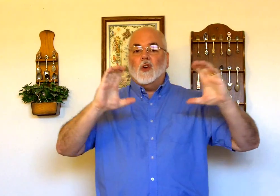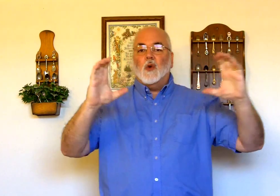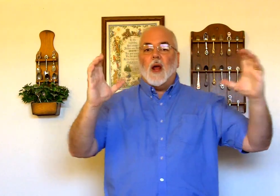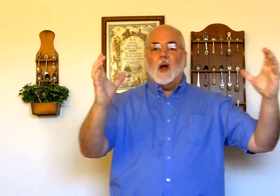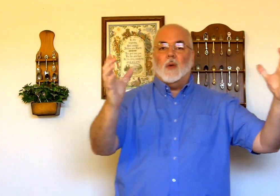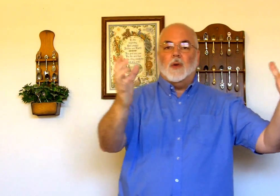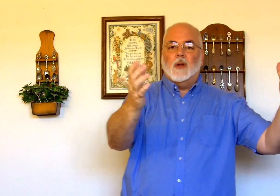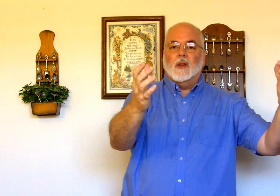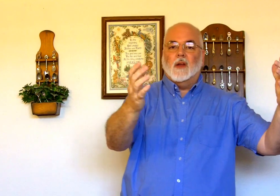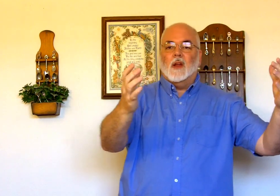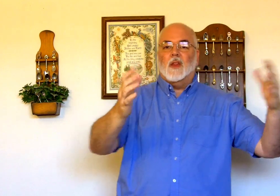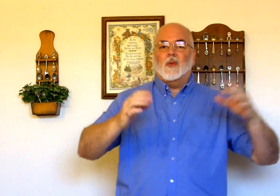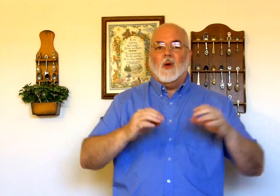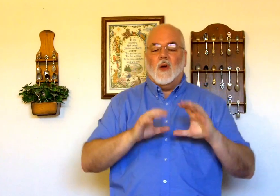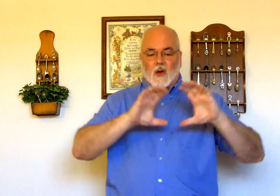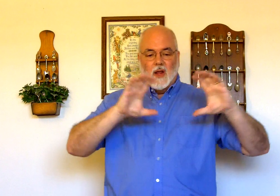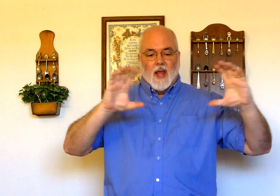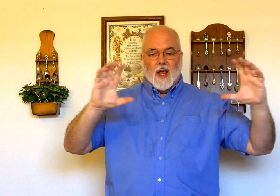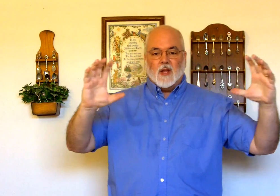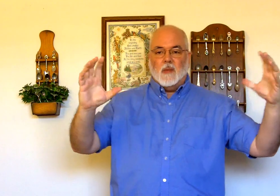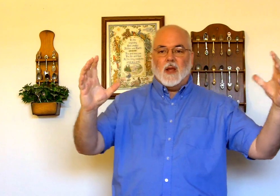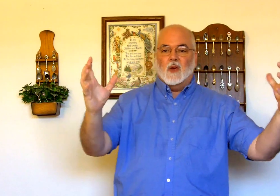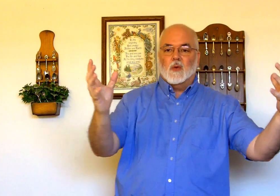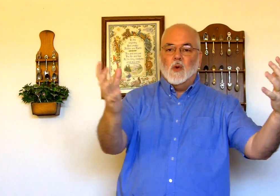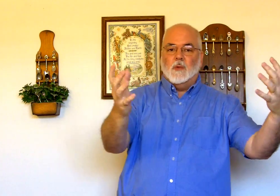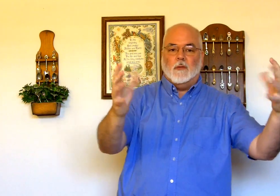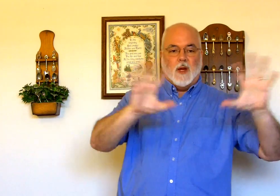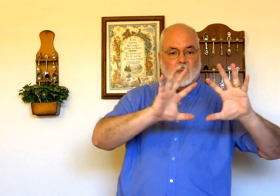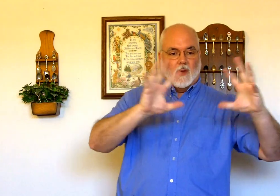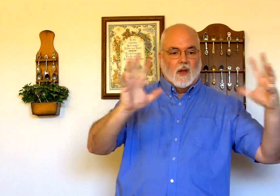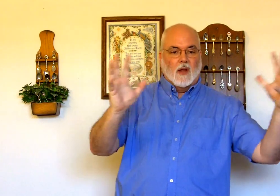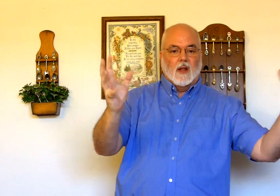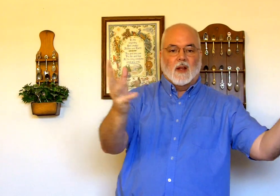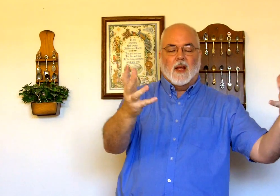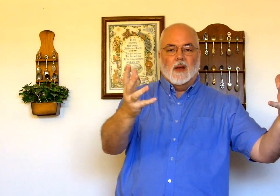crowd, the throng. And just make a group of people here.